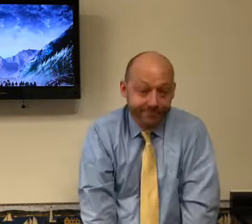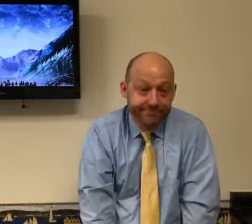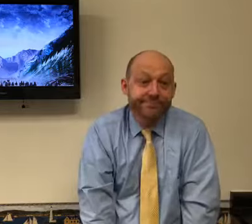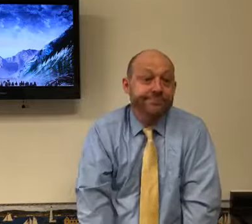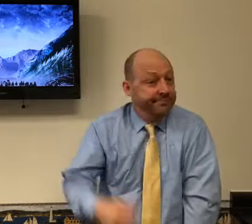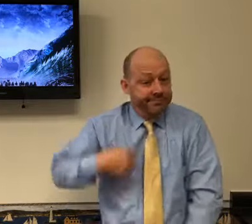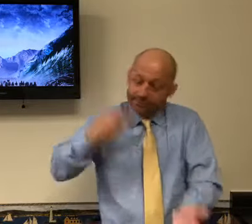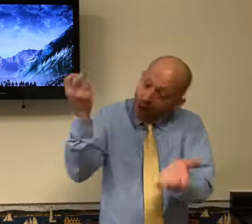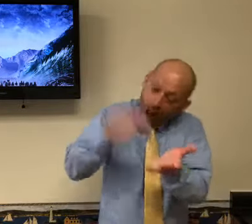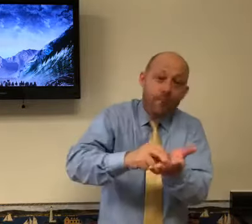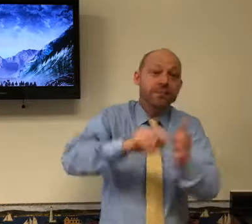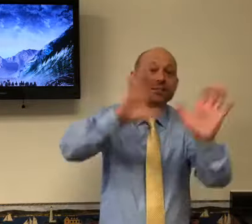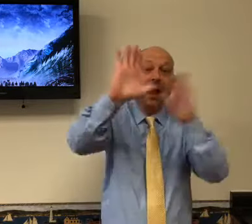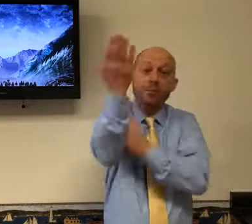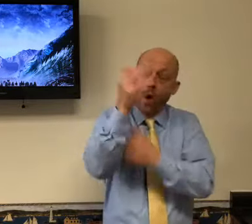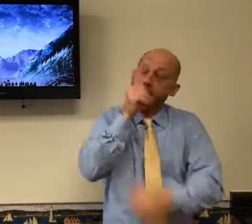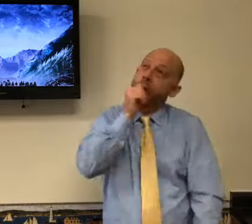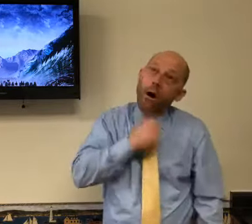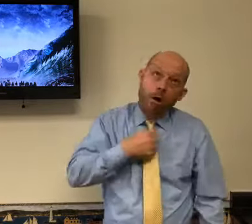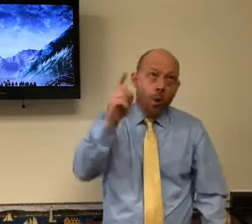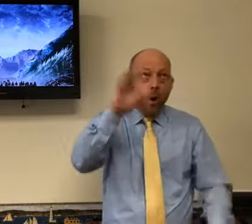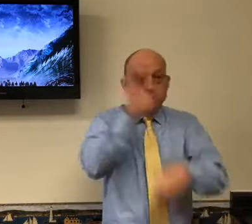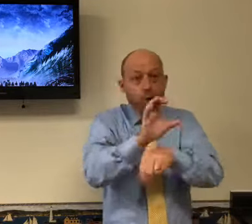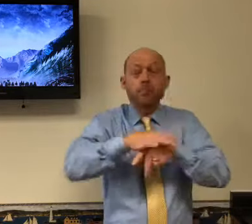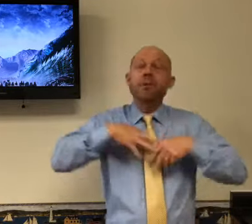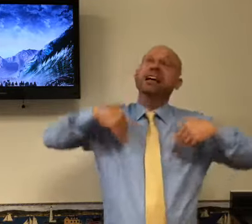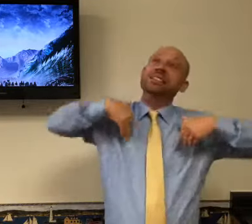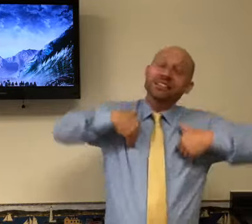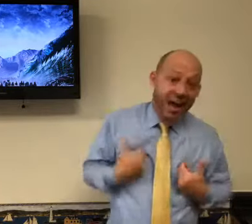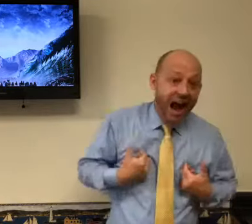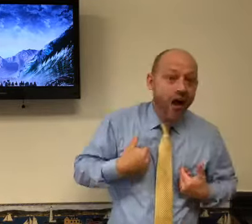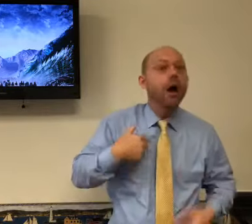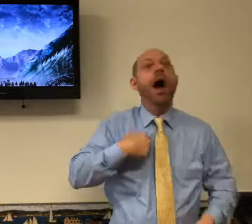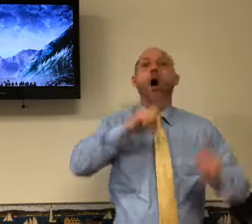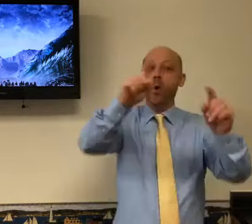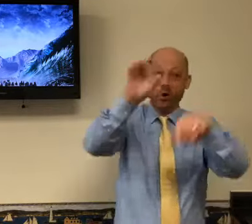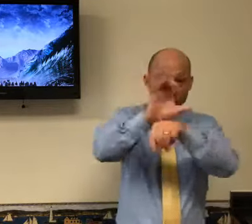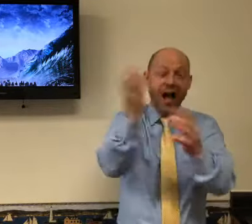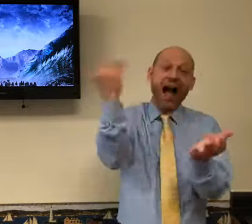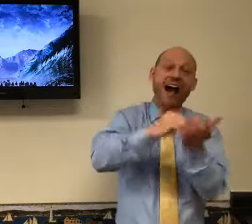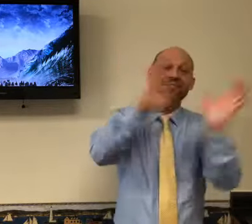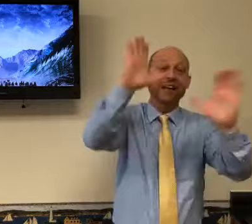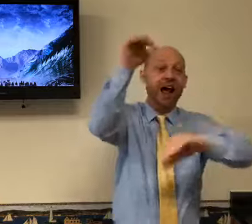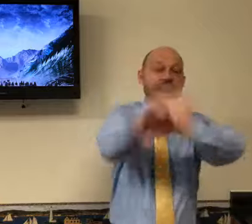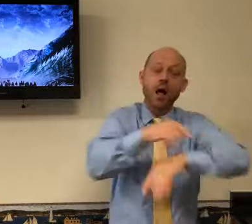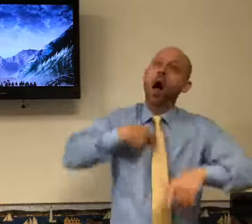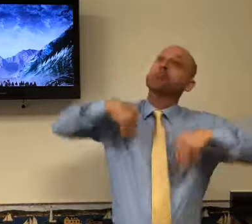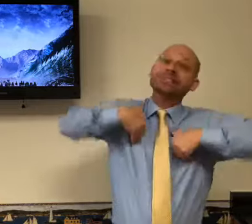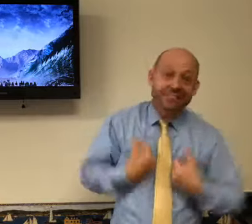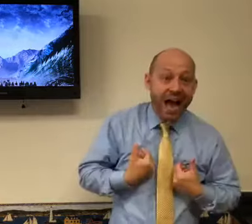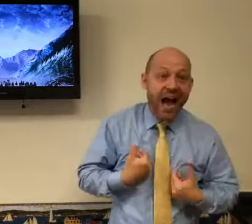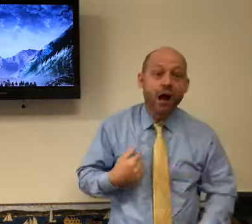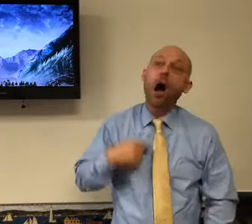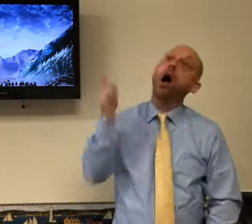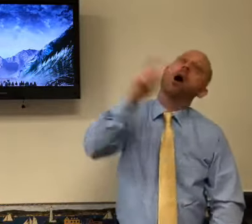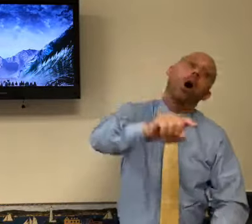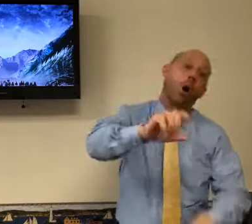Facebook Live or whatever, but they're lazy. Get up on Sunday morning when this is all over. Go to church.